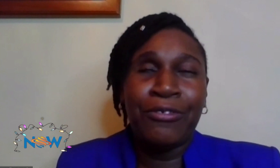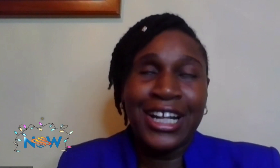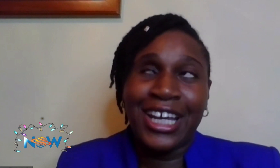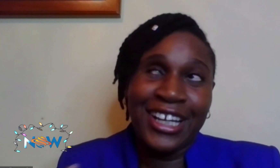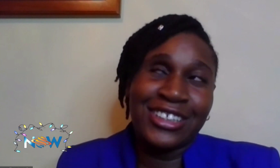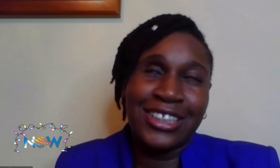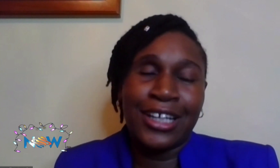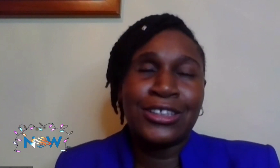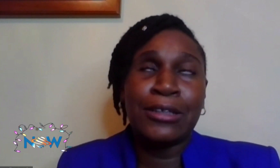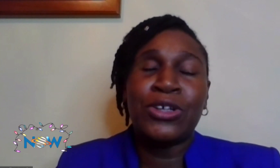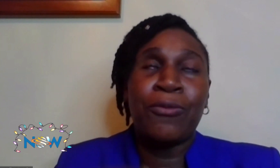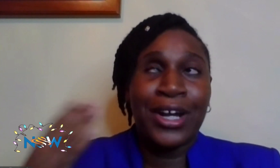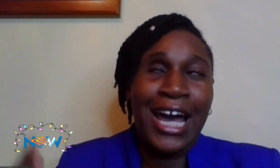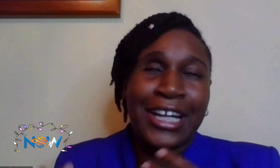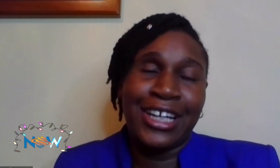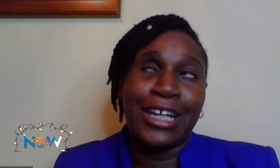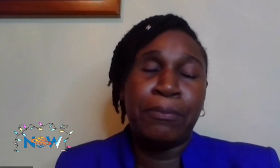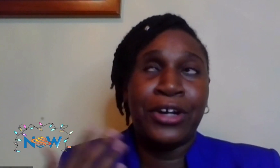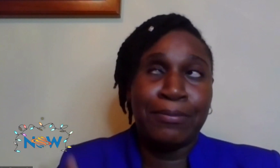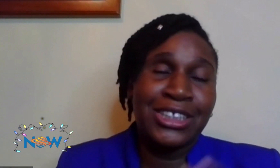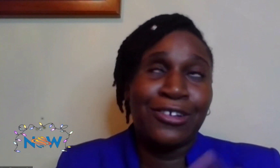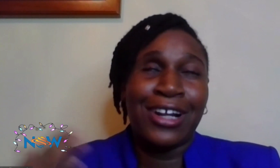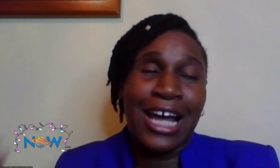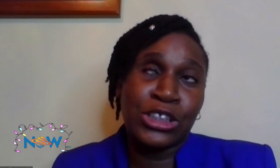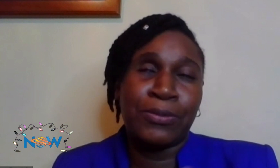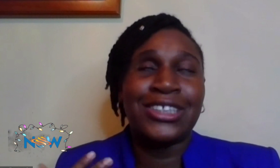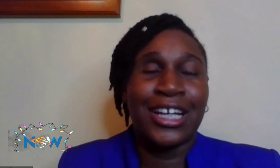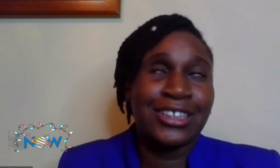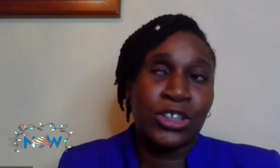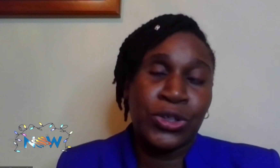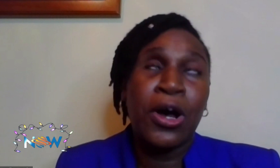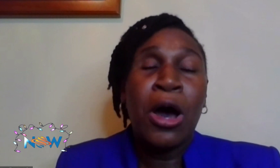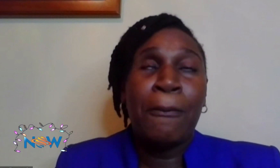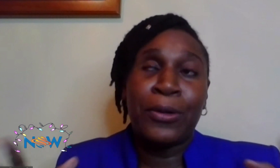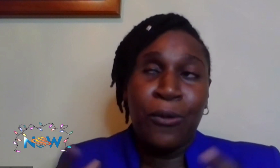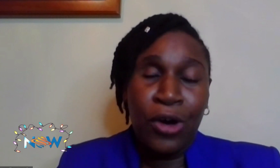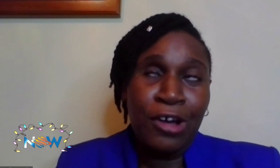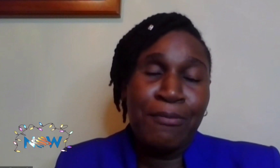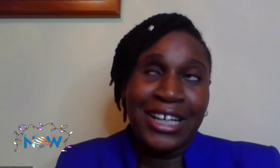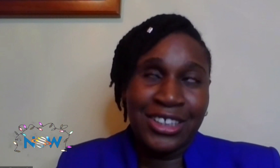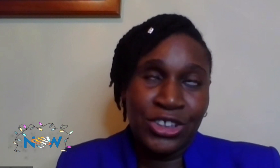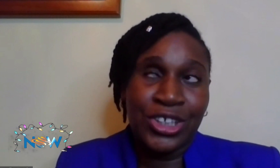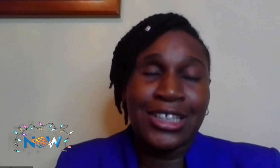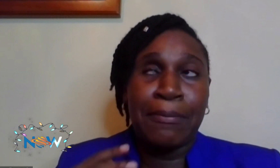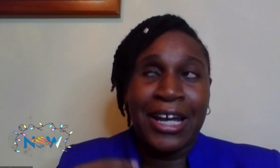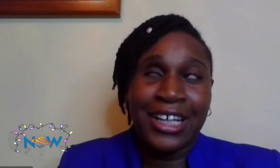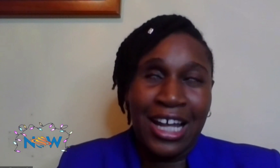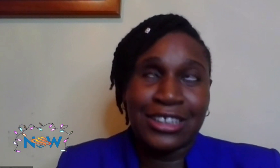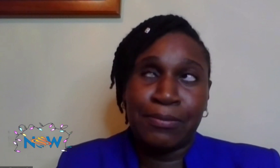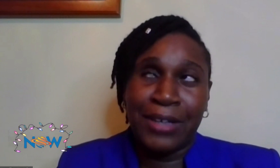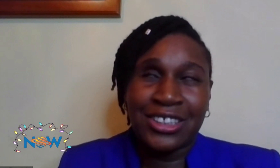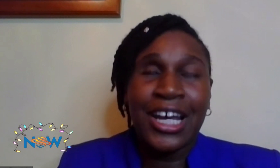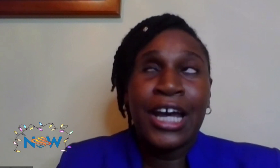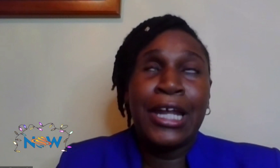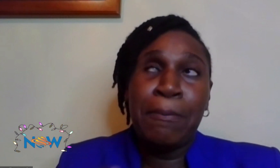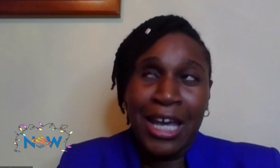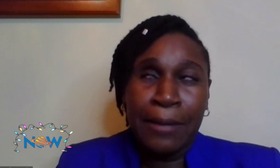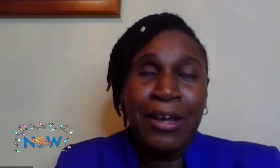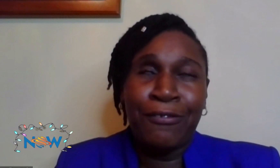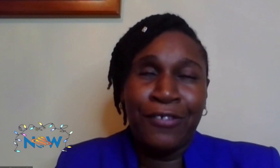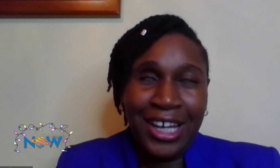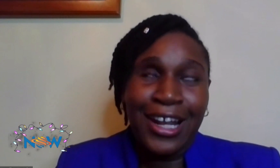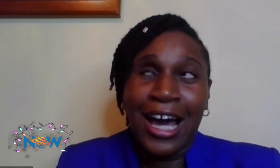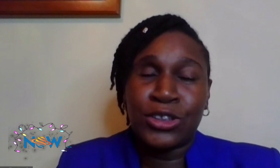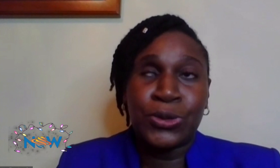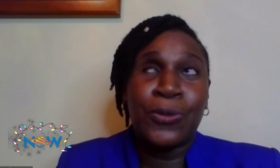Vesney really easy in terms of what I needed, braille material, large print, etc. But all of my teachers and my classmates, they